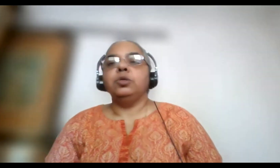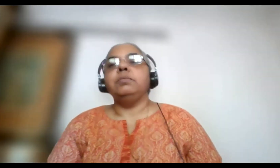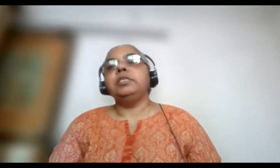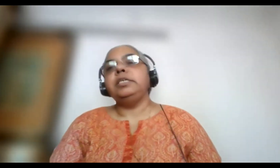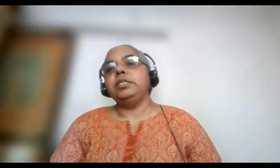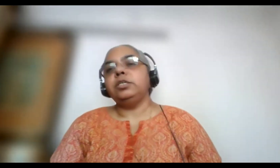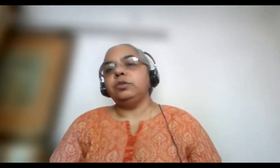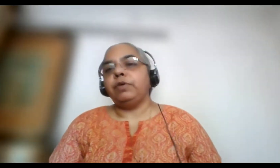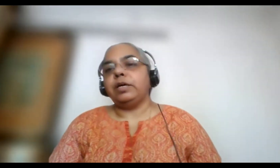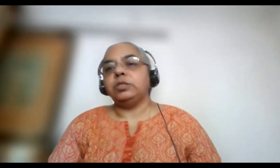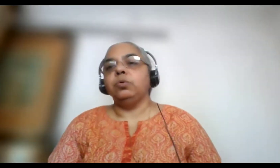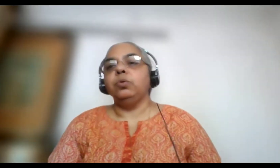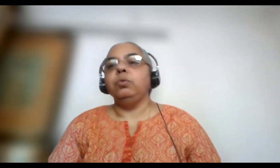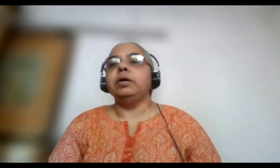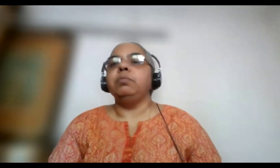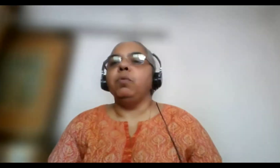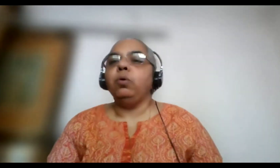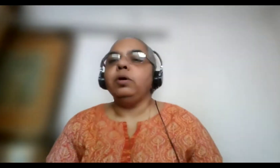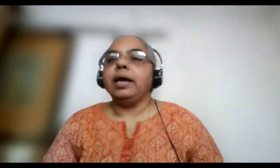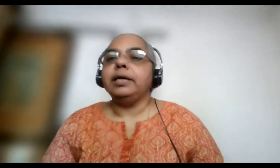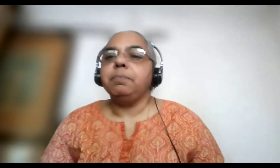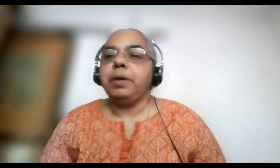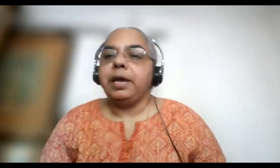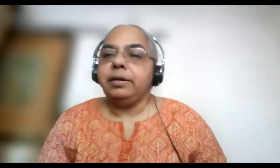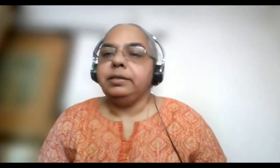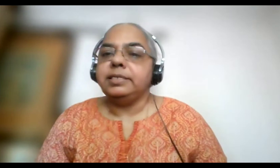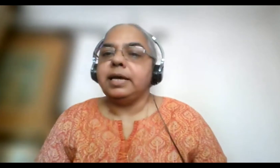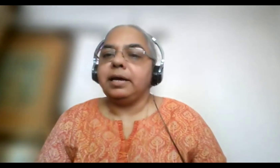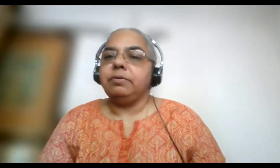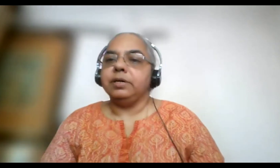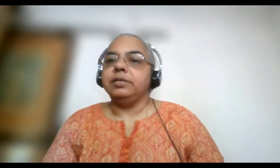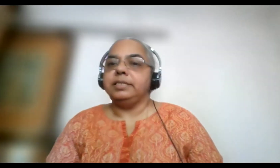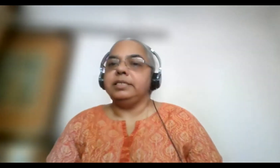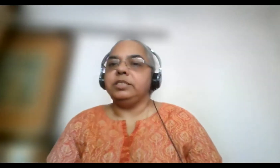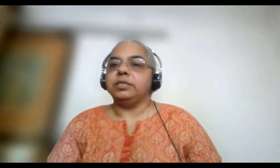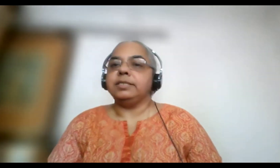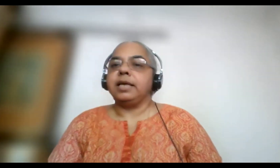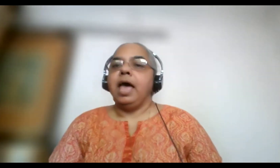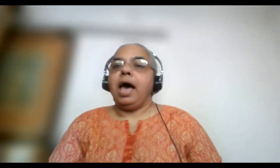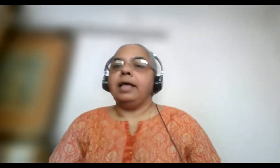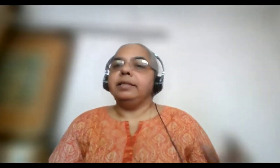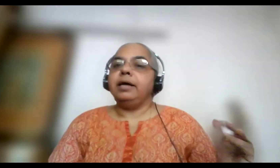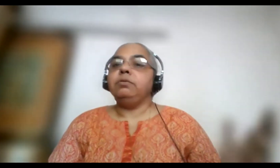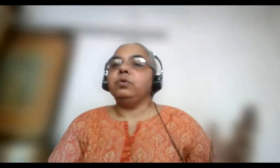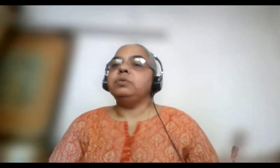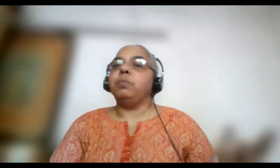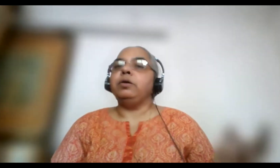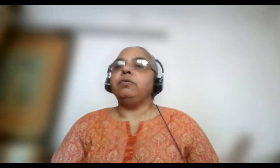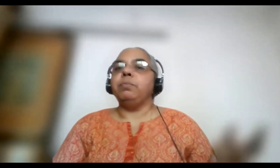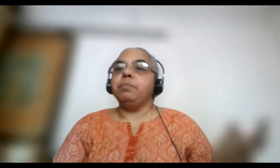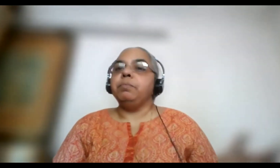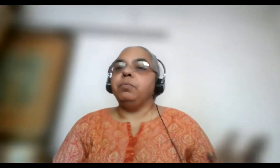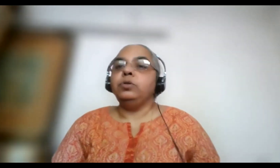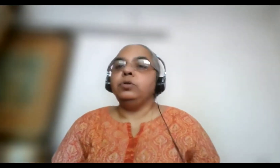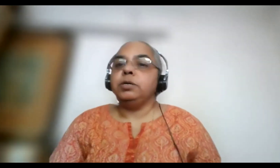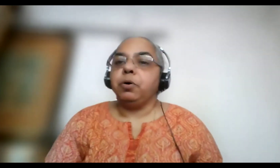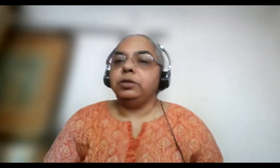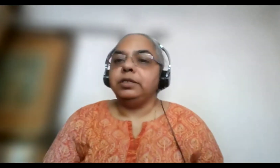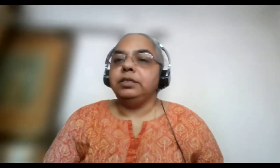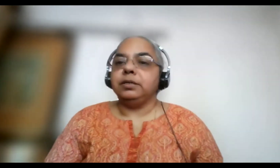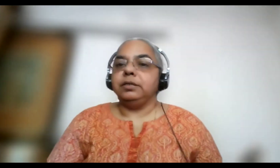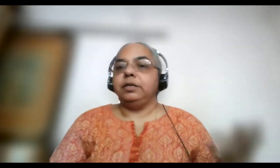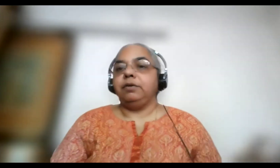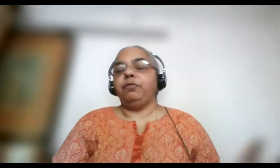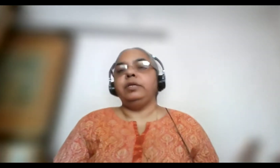So, the teachers of our school were more like parents than real teachers and that was one of the most